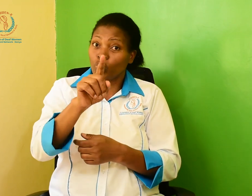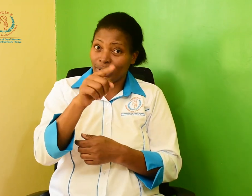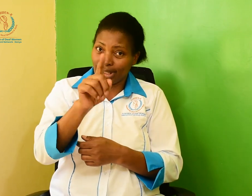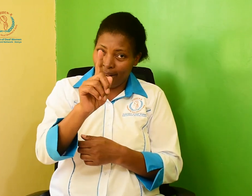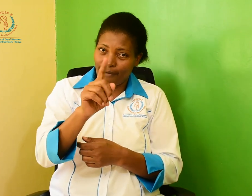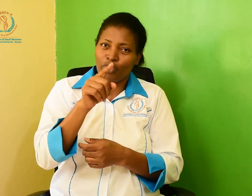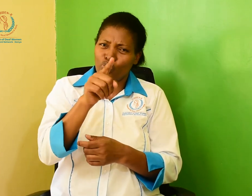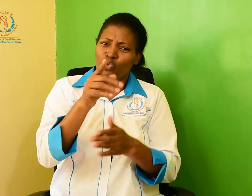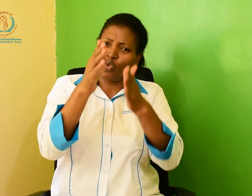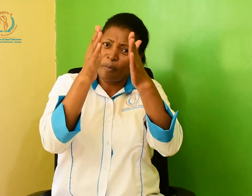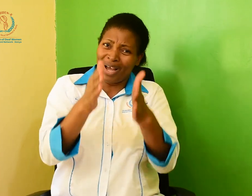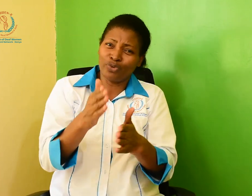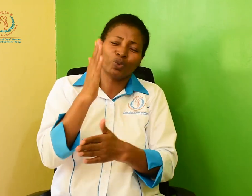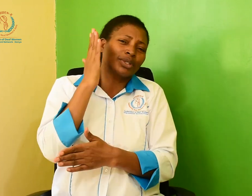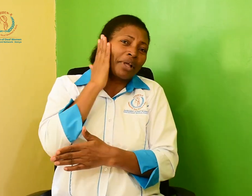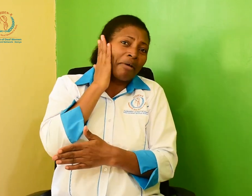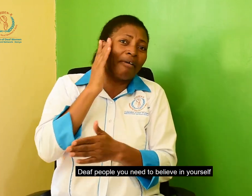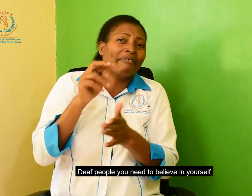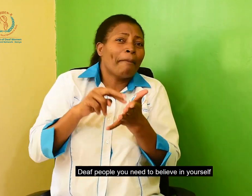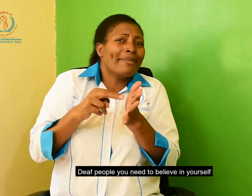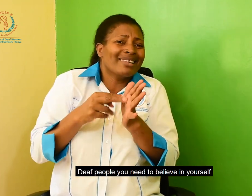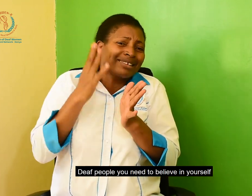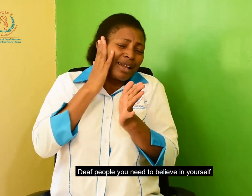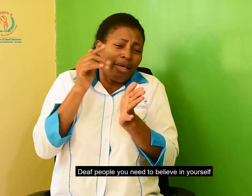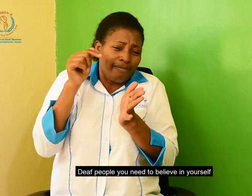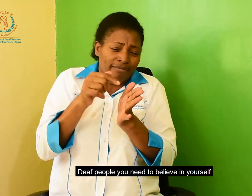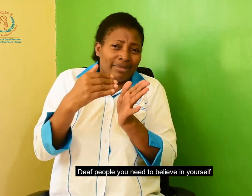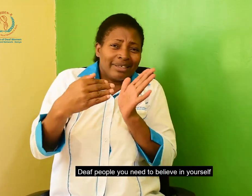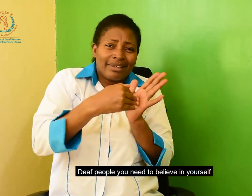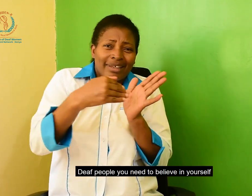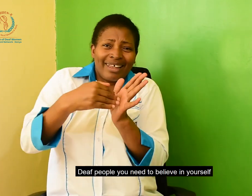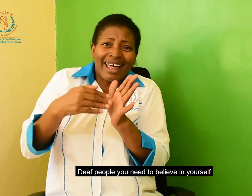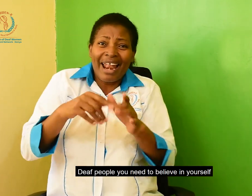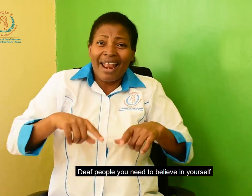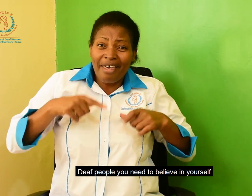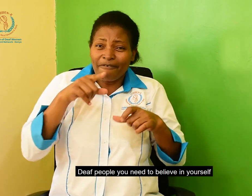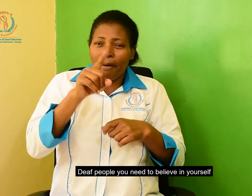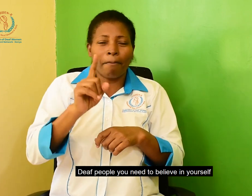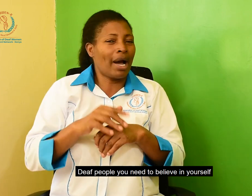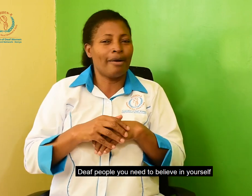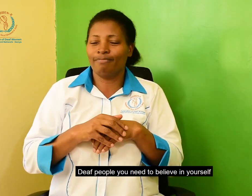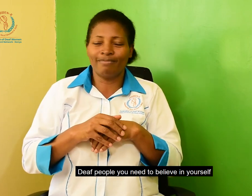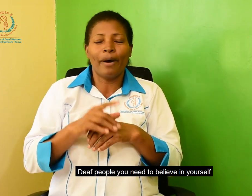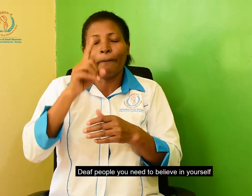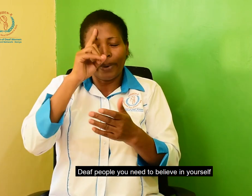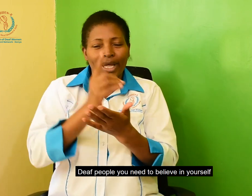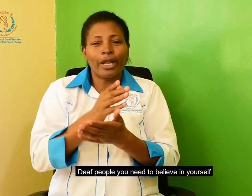So there, need the deaf person, you need to, you need to believe in yourself